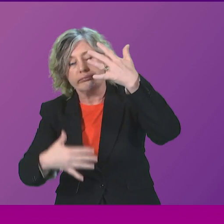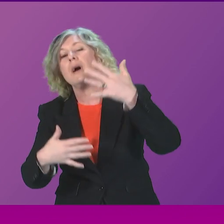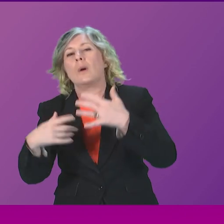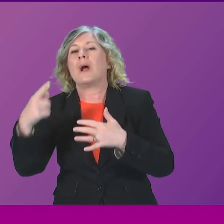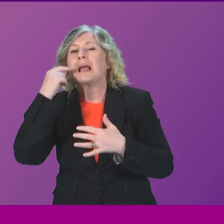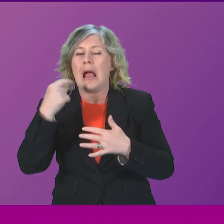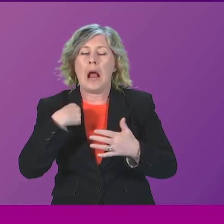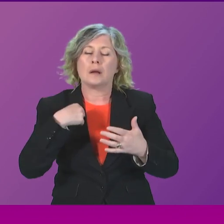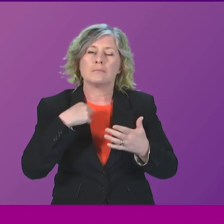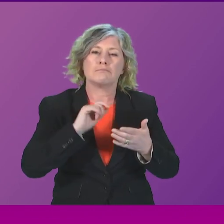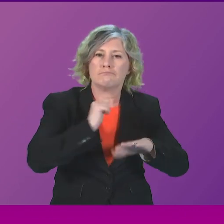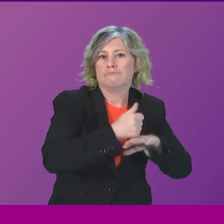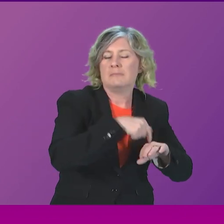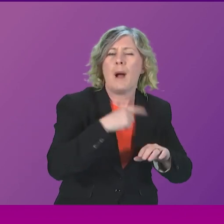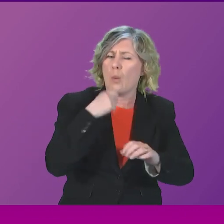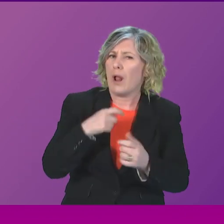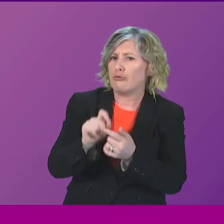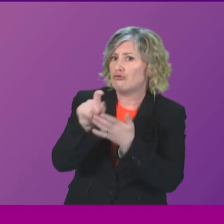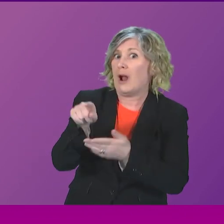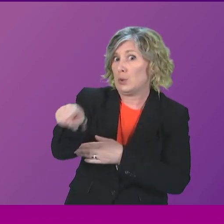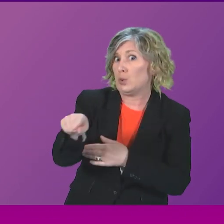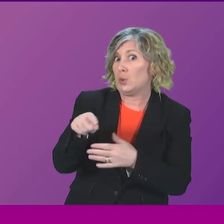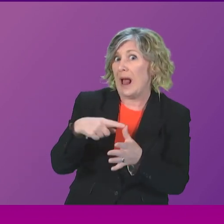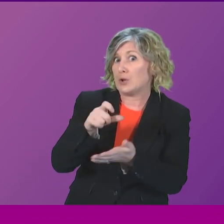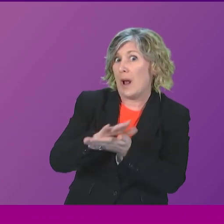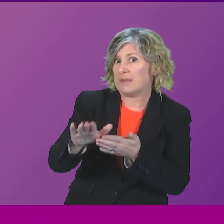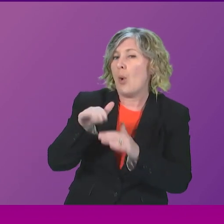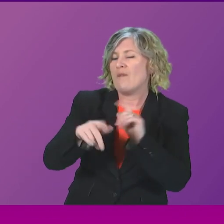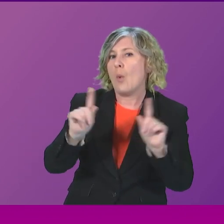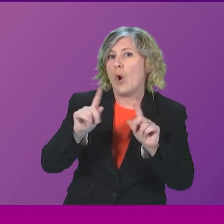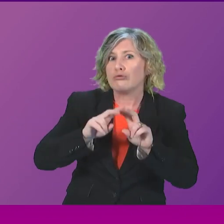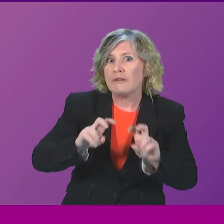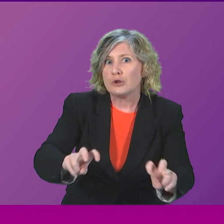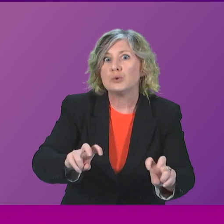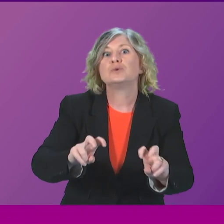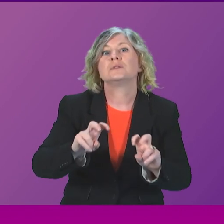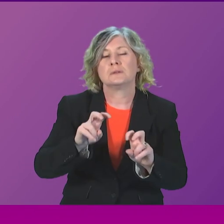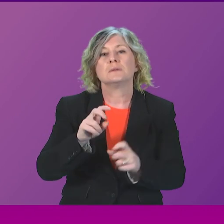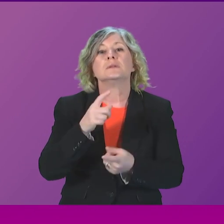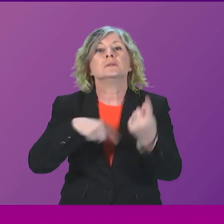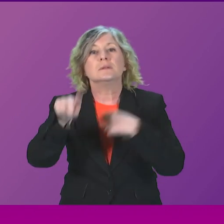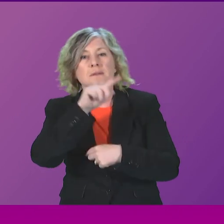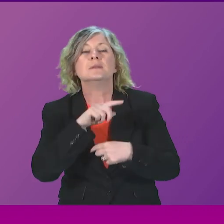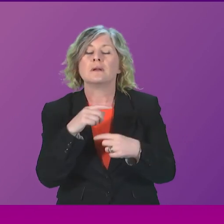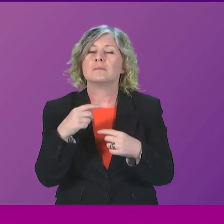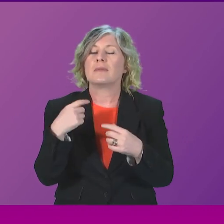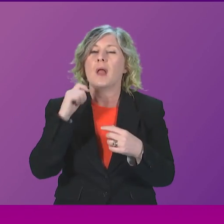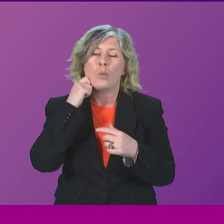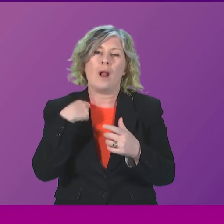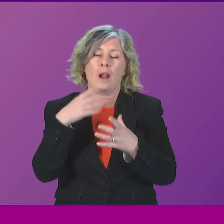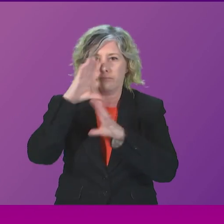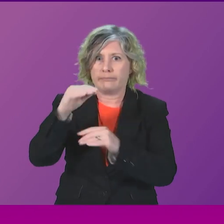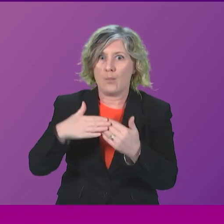suggestion. I will write to Alex Cole-Hamilton with details of the reviews that we're conducting in buildings that we are responsible for.